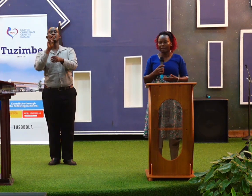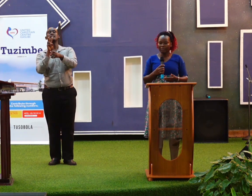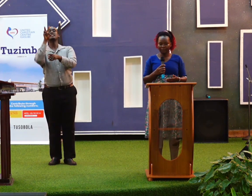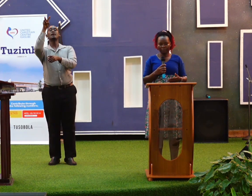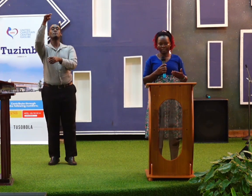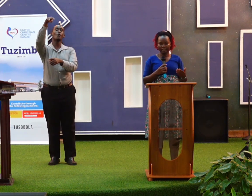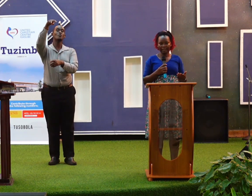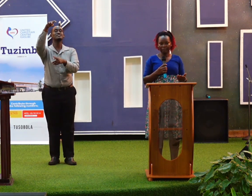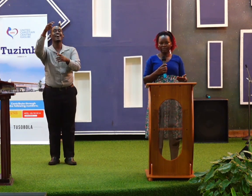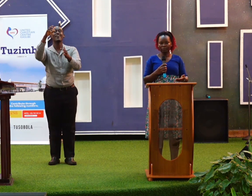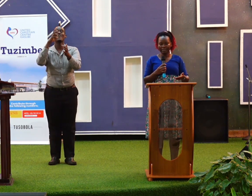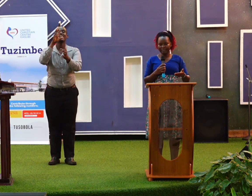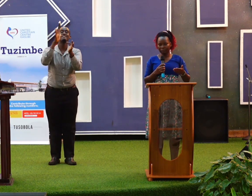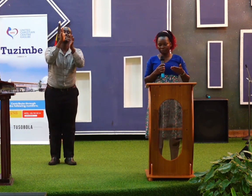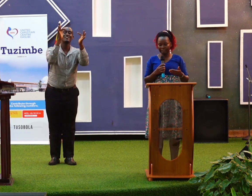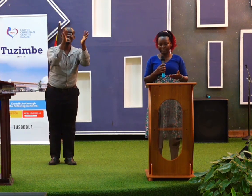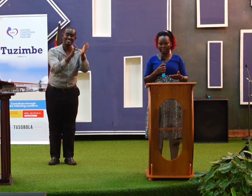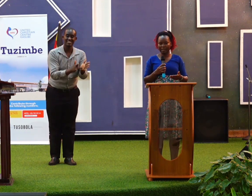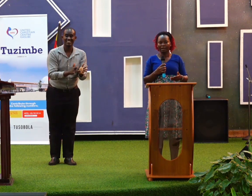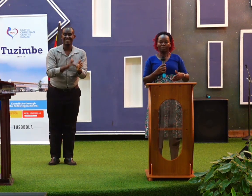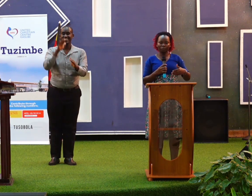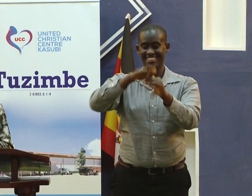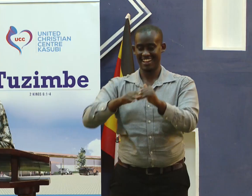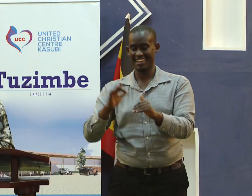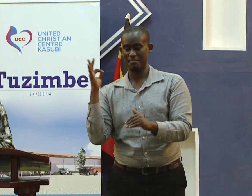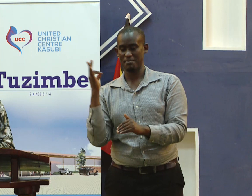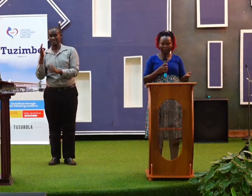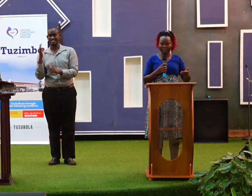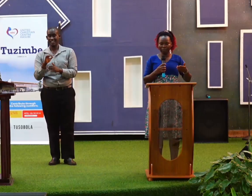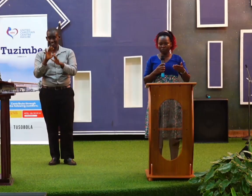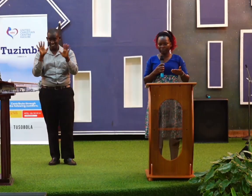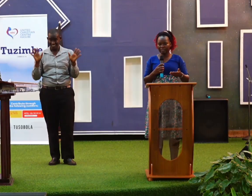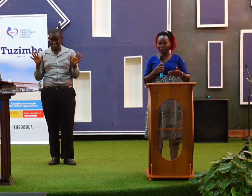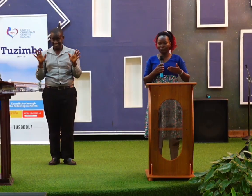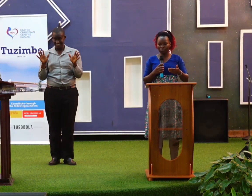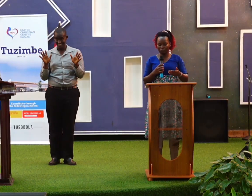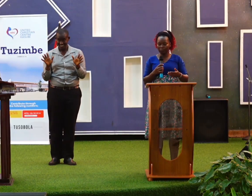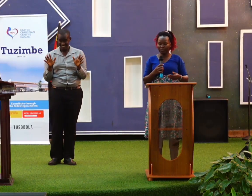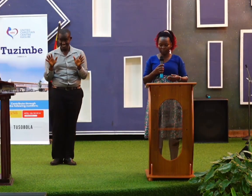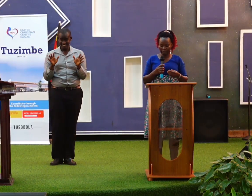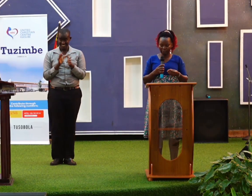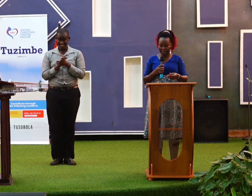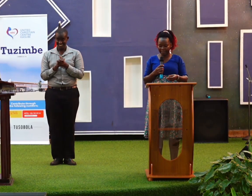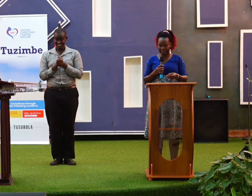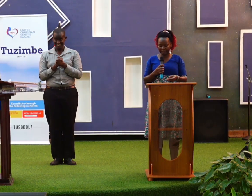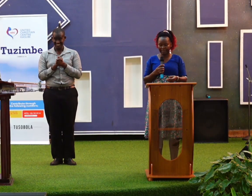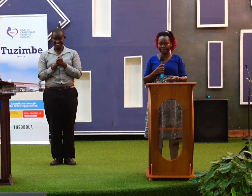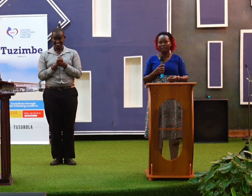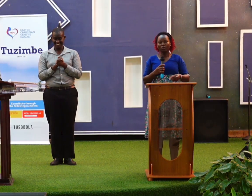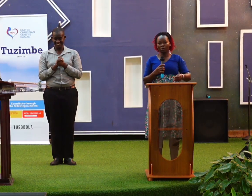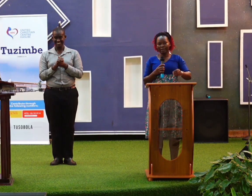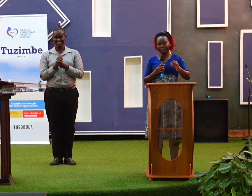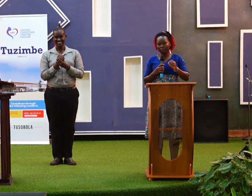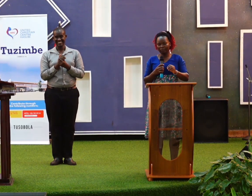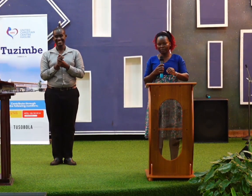If you see anyone who is a good teacher but when their life is not in union with what Christ says